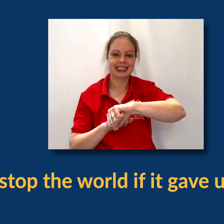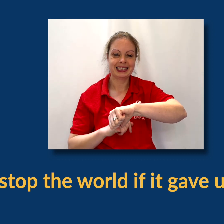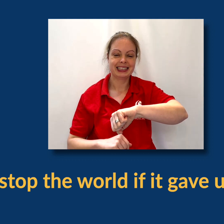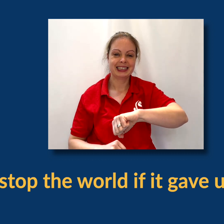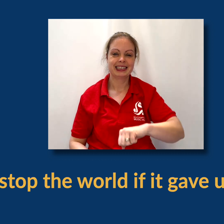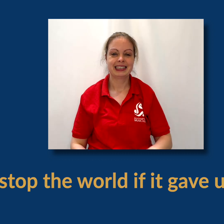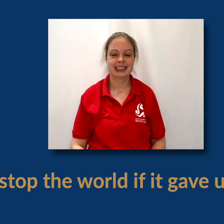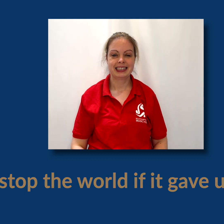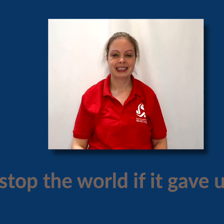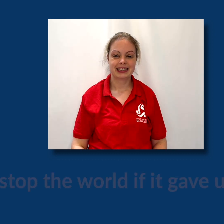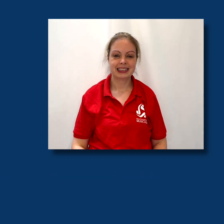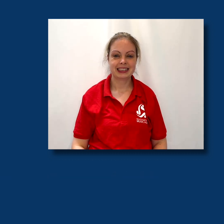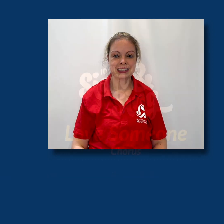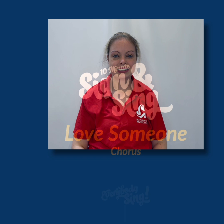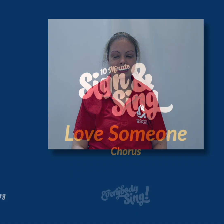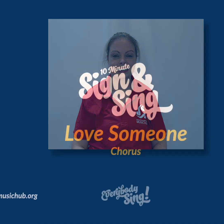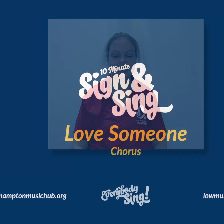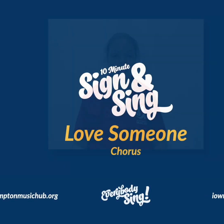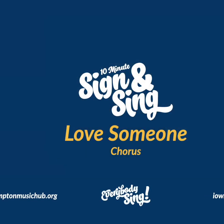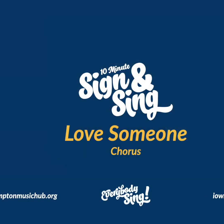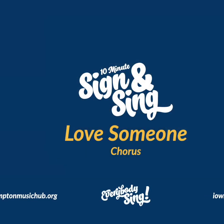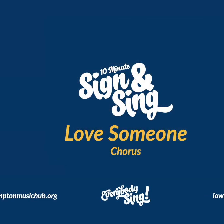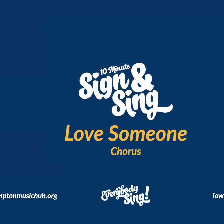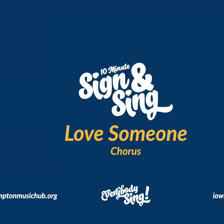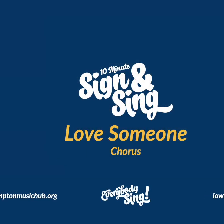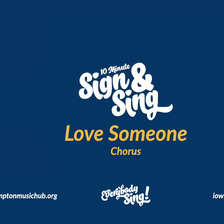Well when you love.